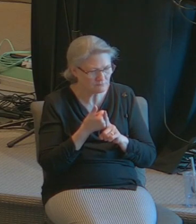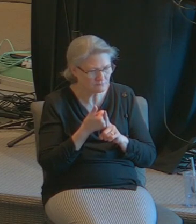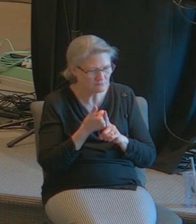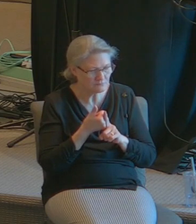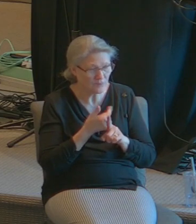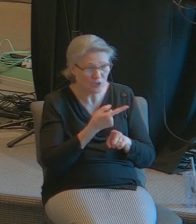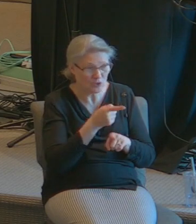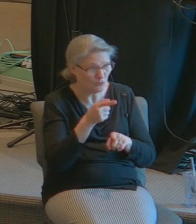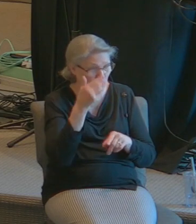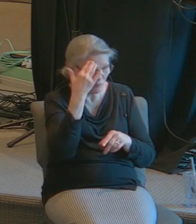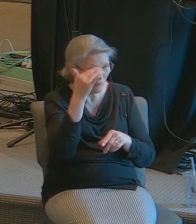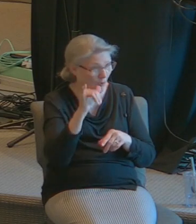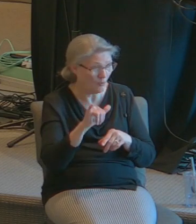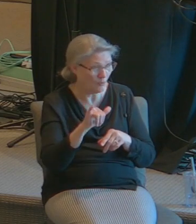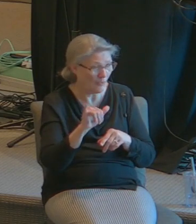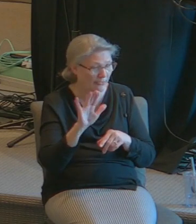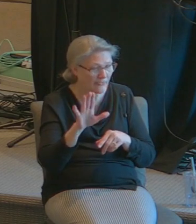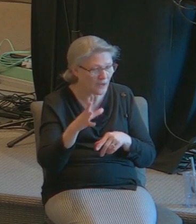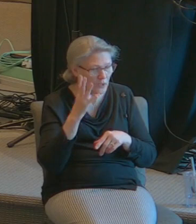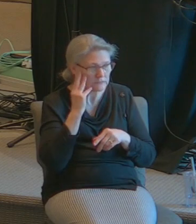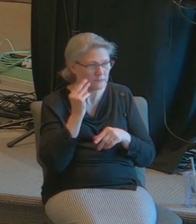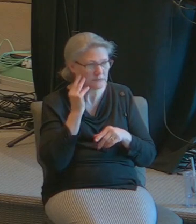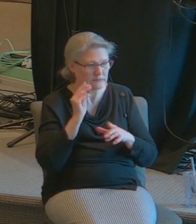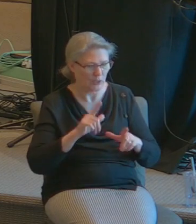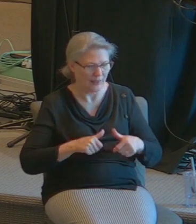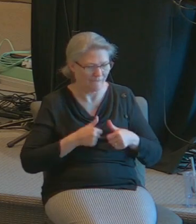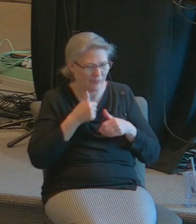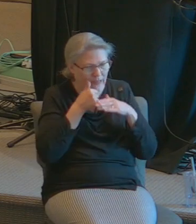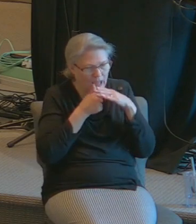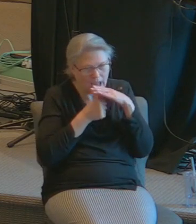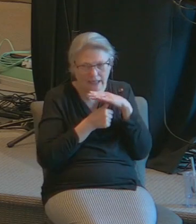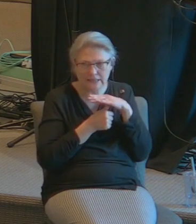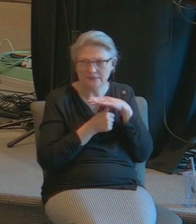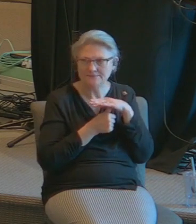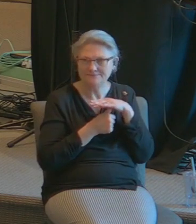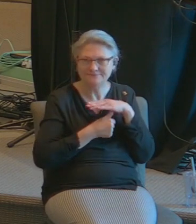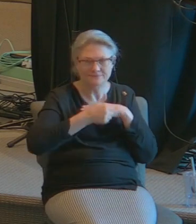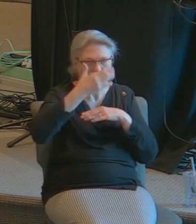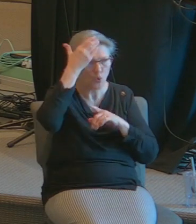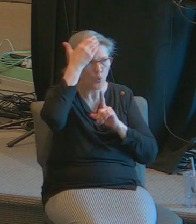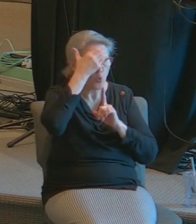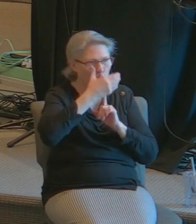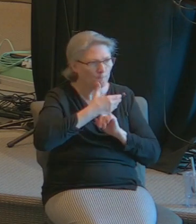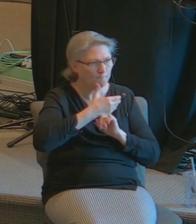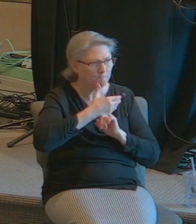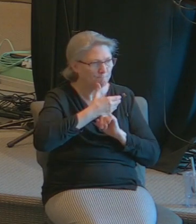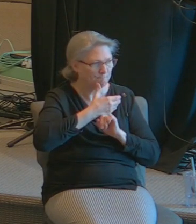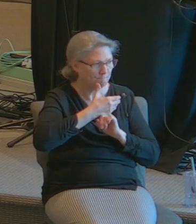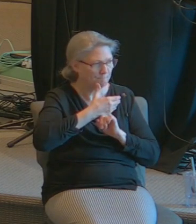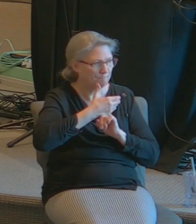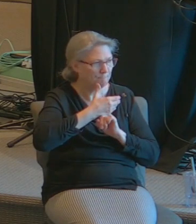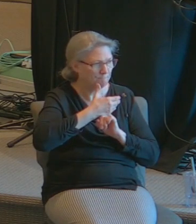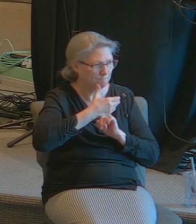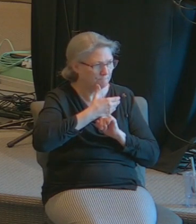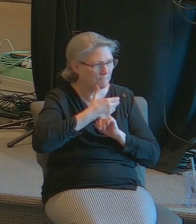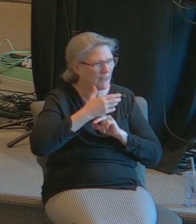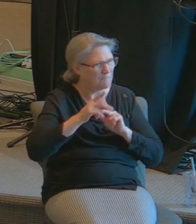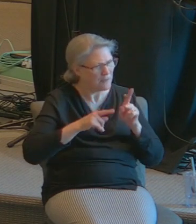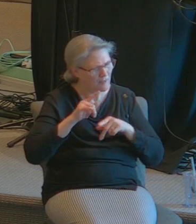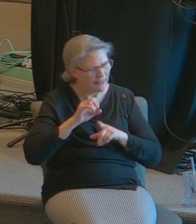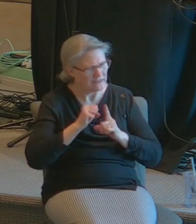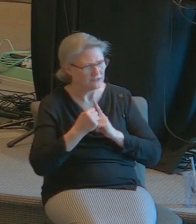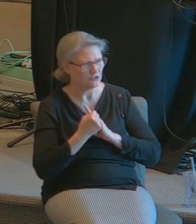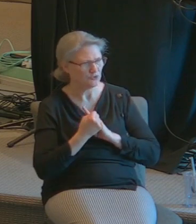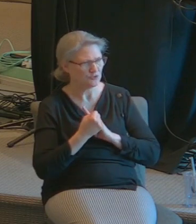you don't know that because they hide it from you individuals that are in that kind of a condition